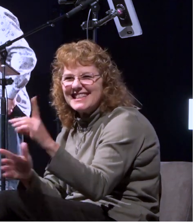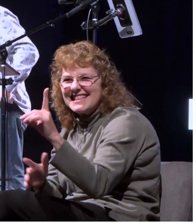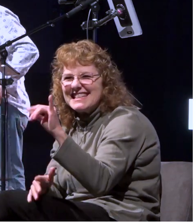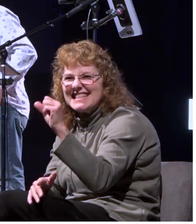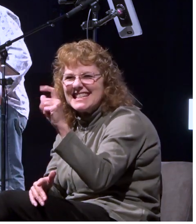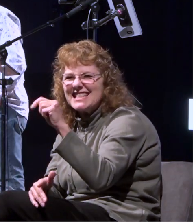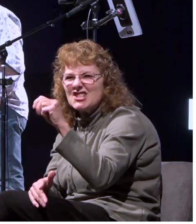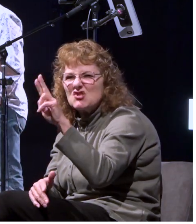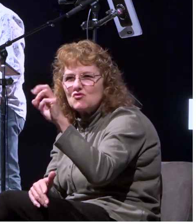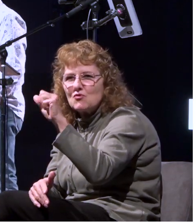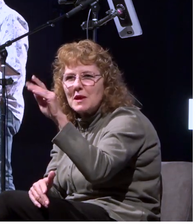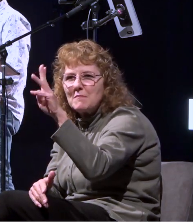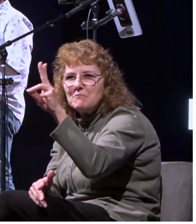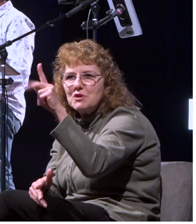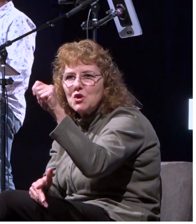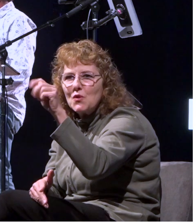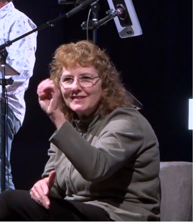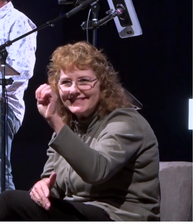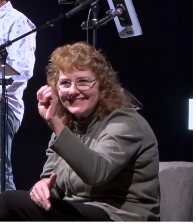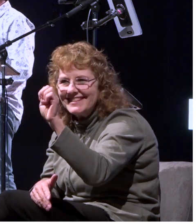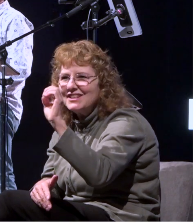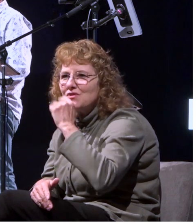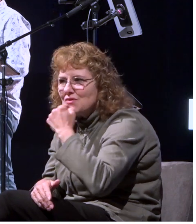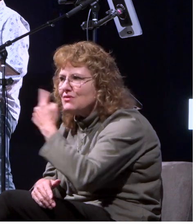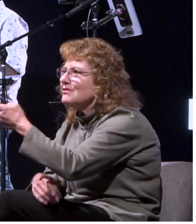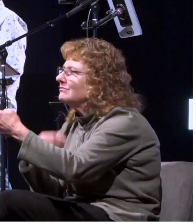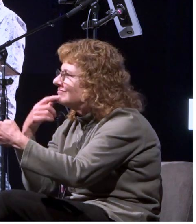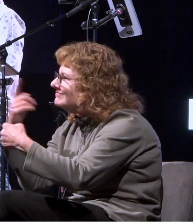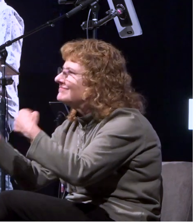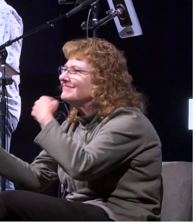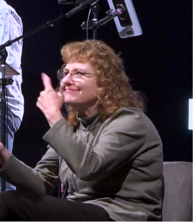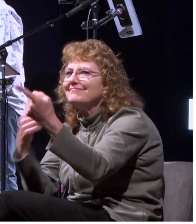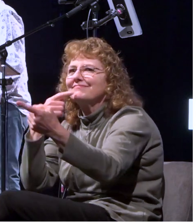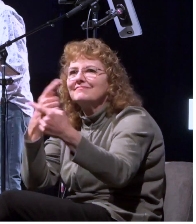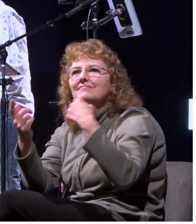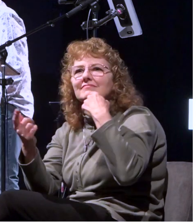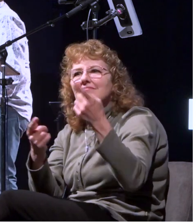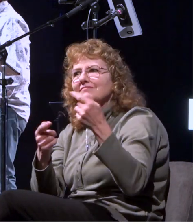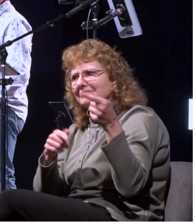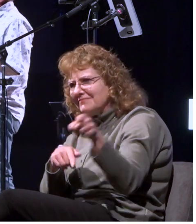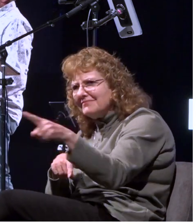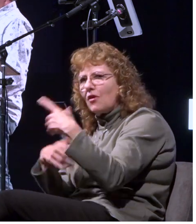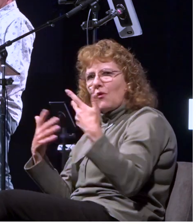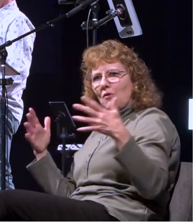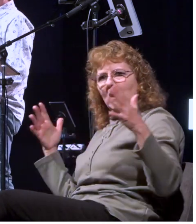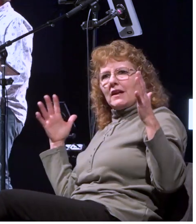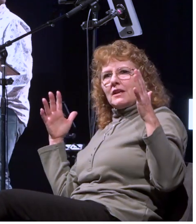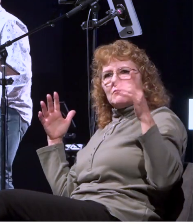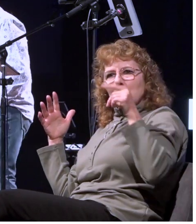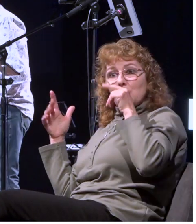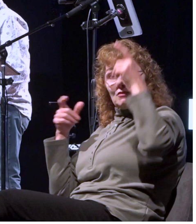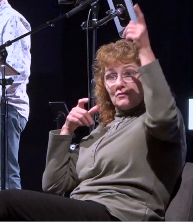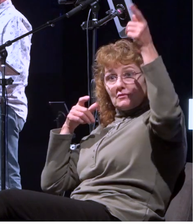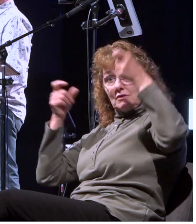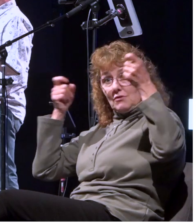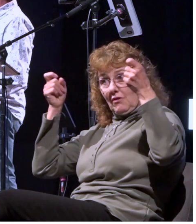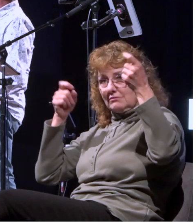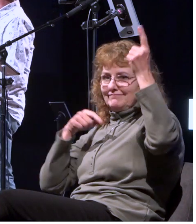and and the attitude the idea for us is that god's in control he governs all the events of your life